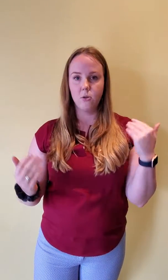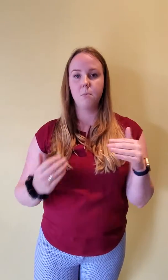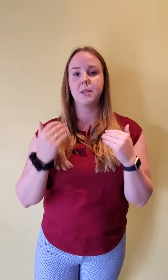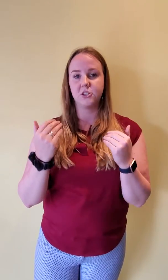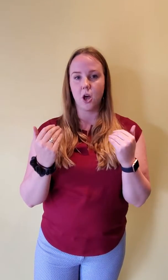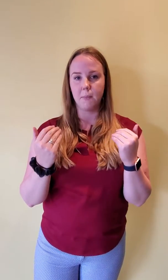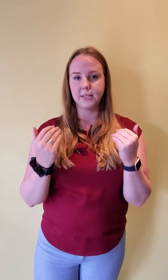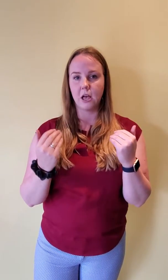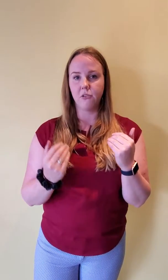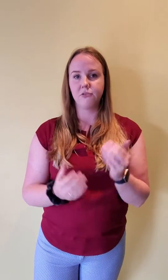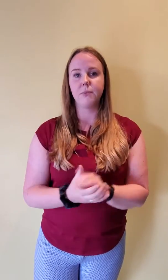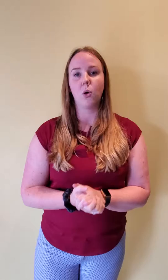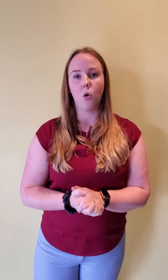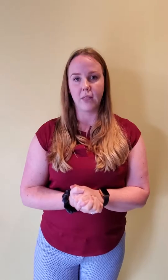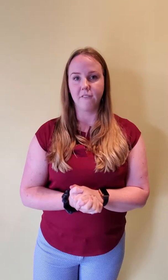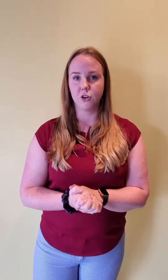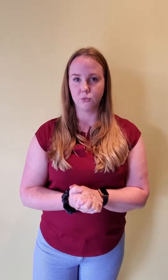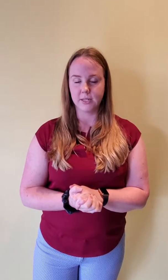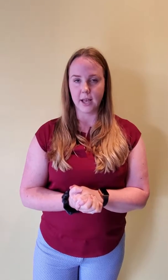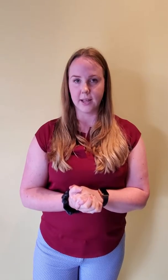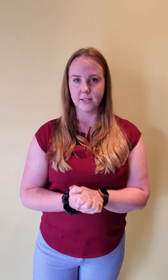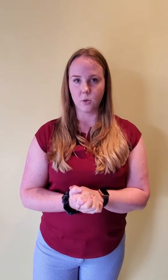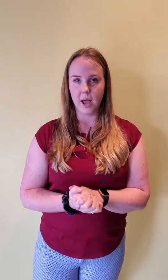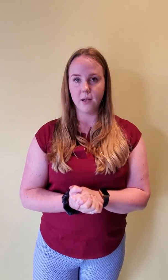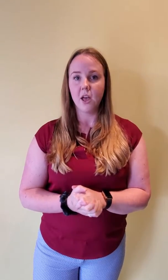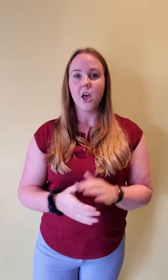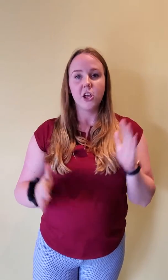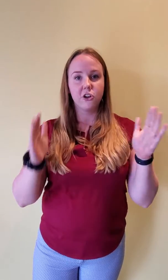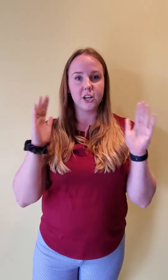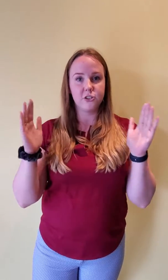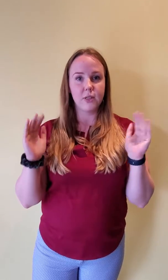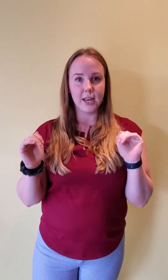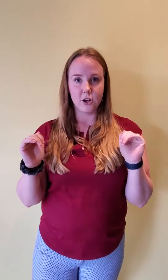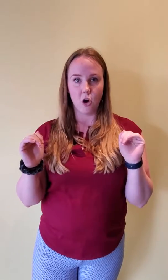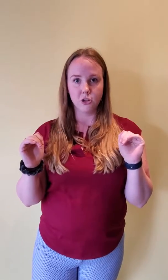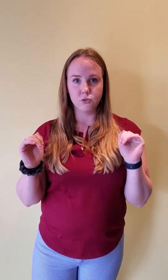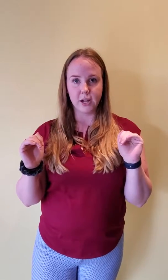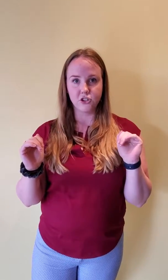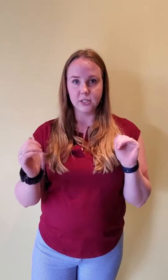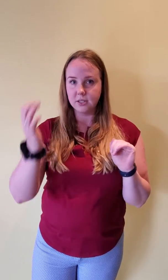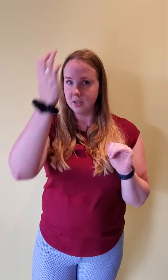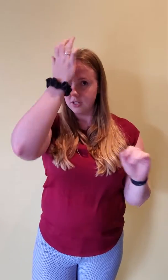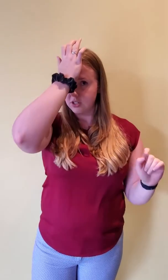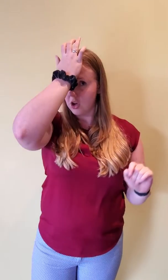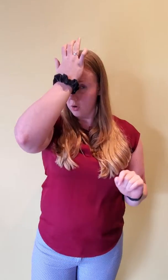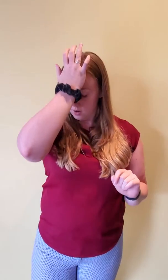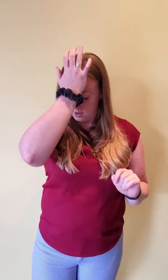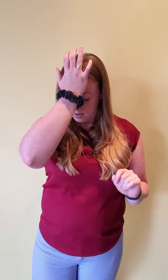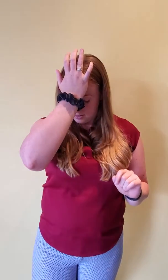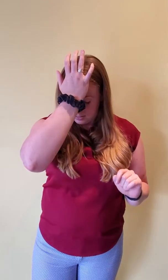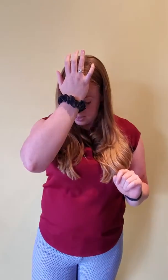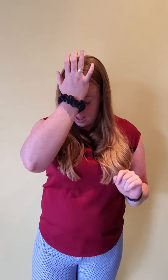but stop myself and hold that for three seconds. Okay you're gonna do that in all directions. So down,